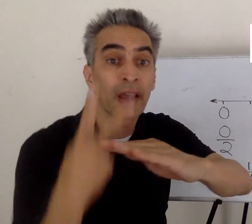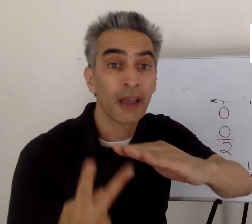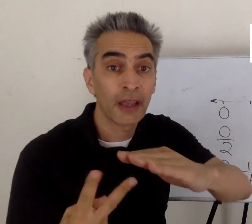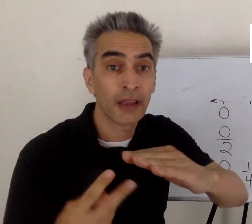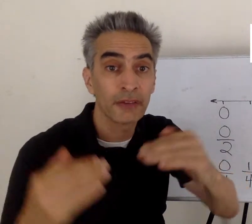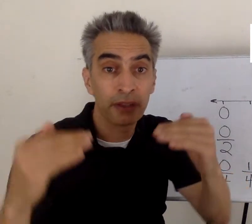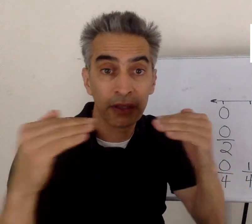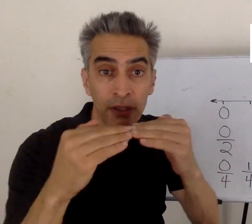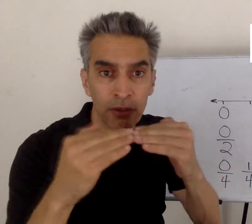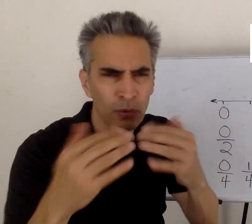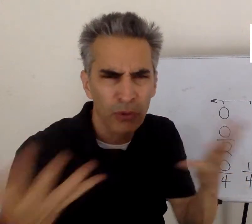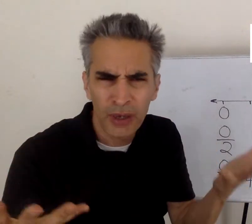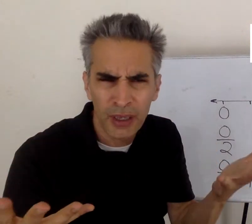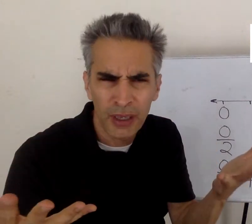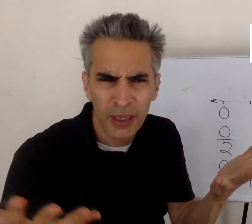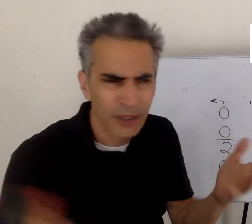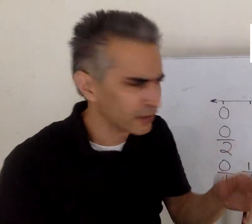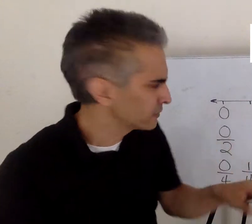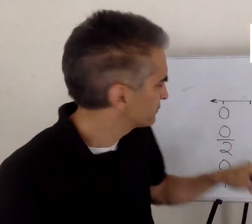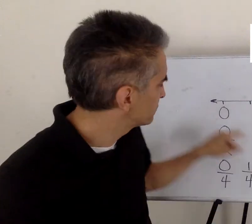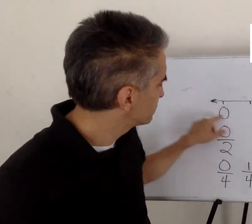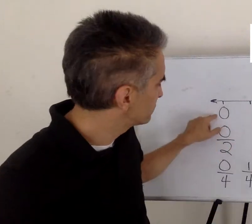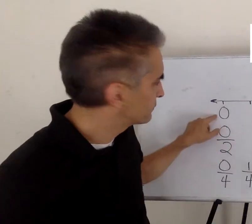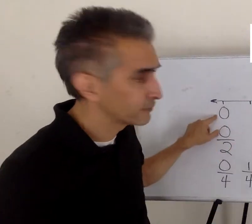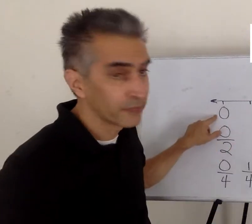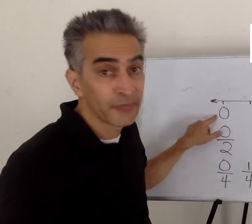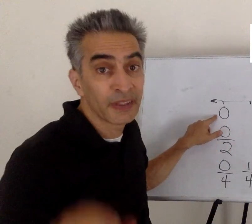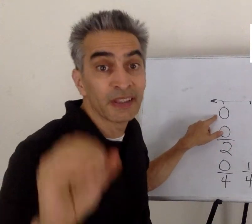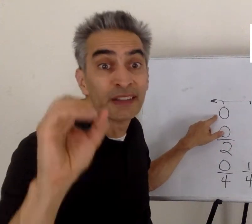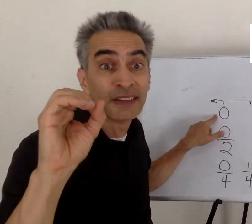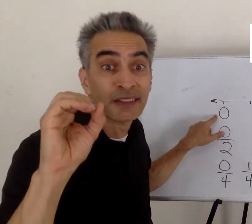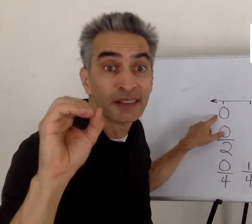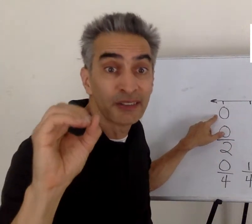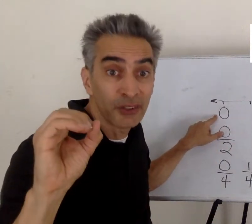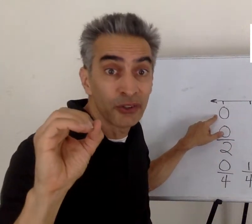-halves equals zero.